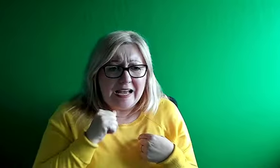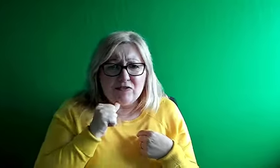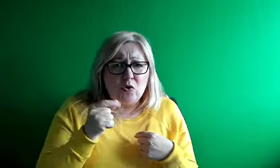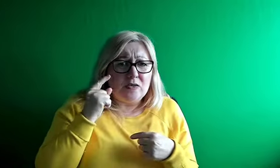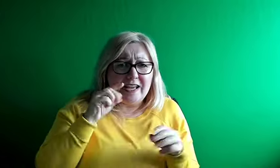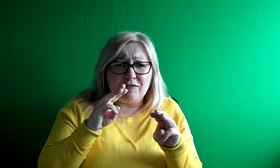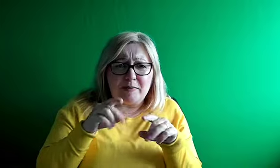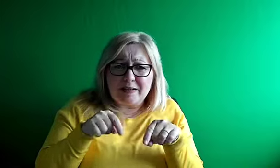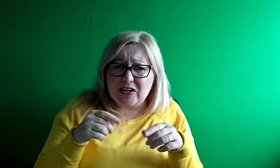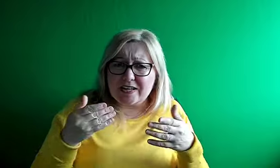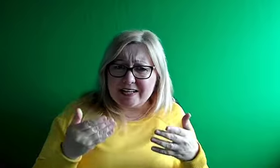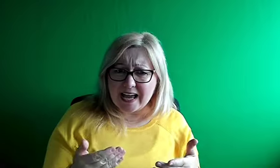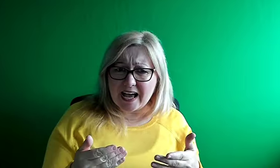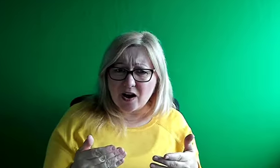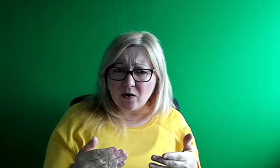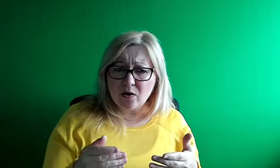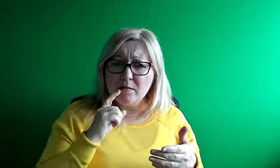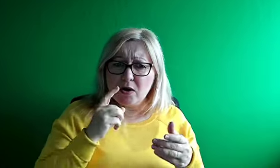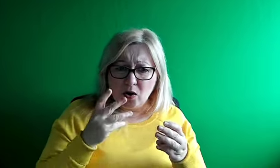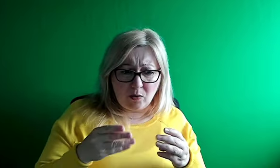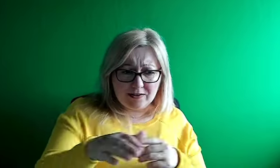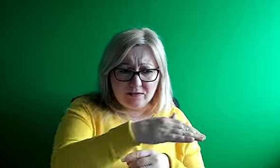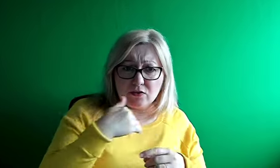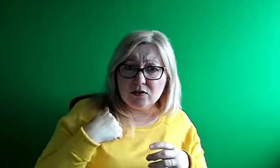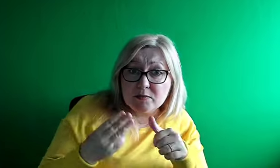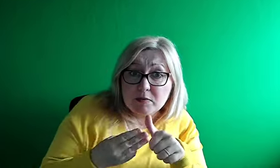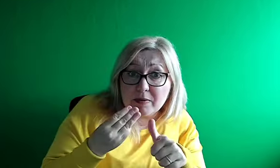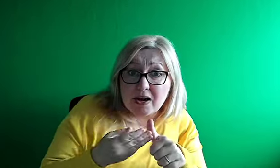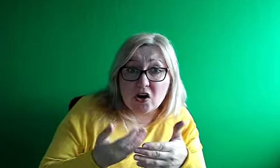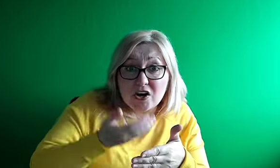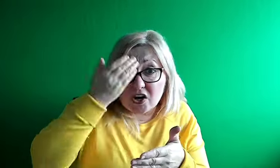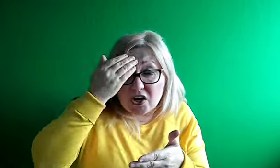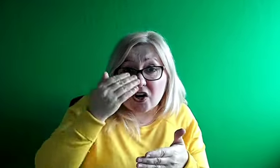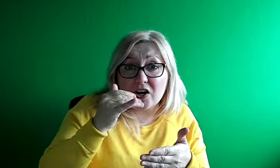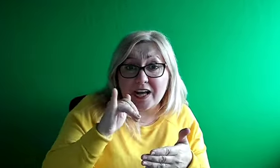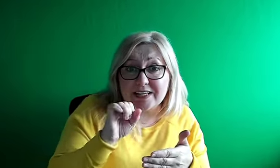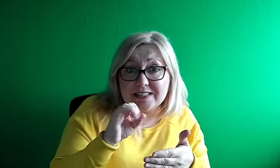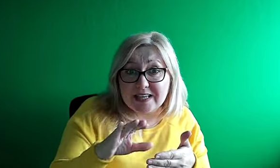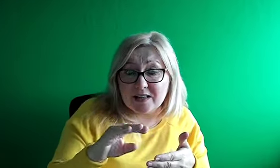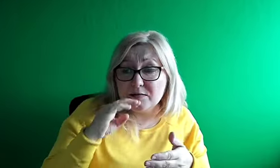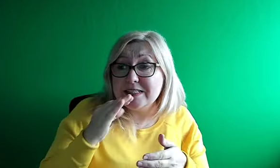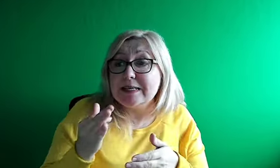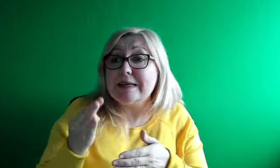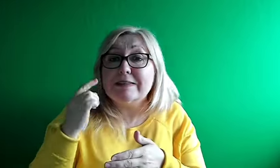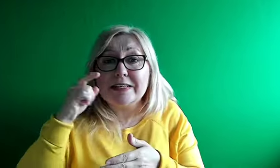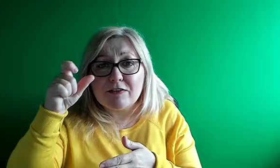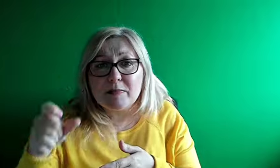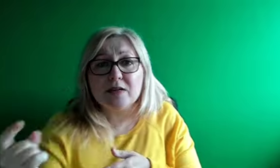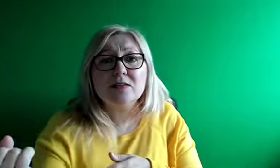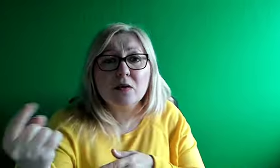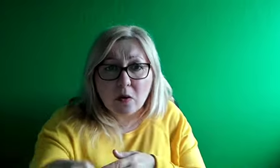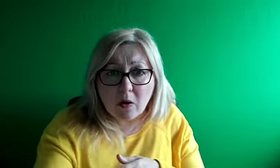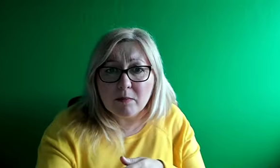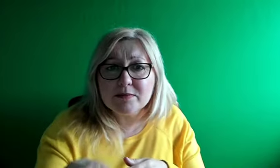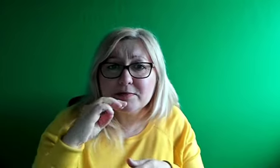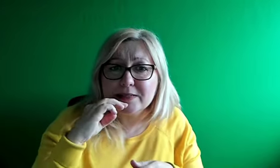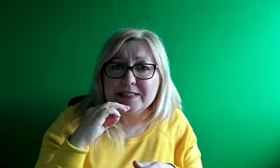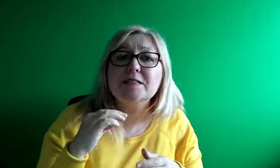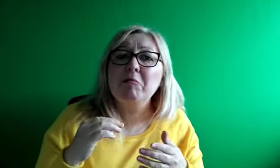this company, we're ready to go, they don't need to explain, they use ISL, as their first language, they don't need to explain, they're community and culture, because that company,